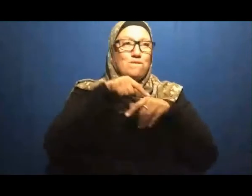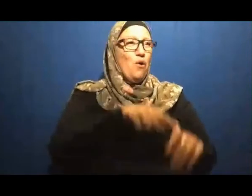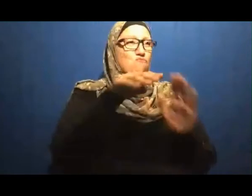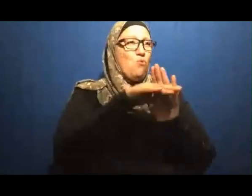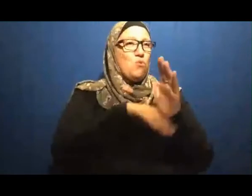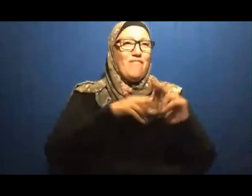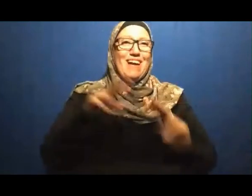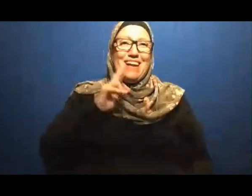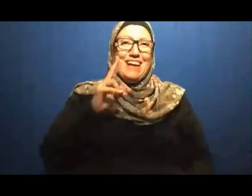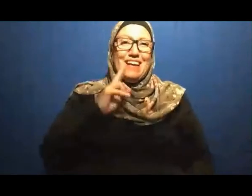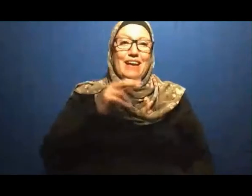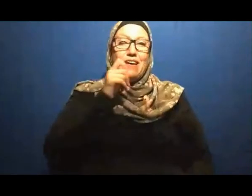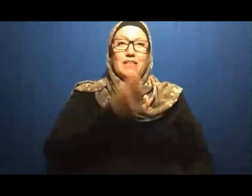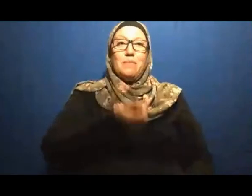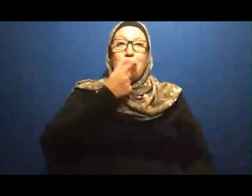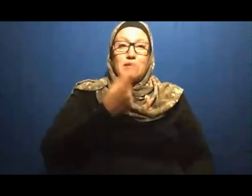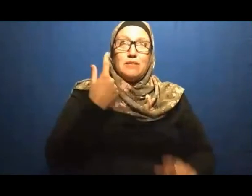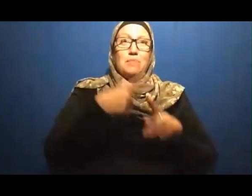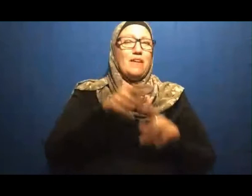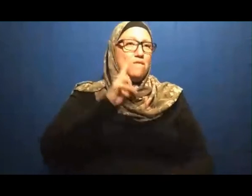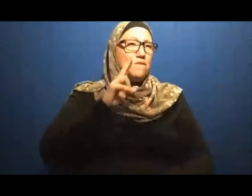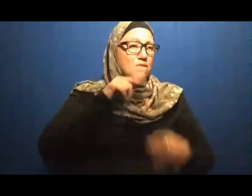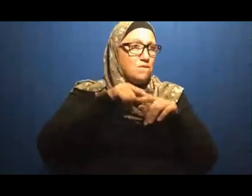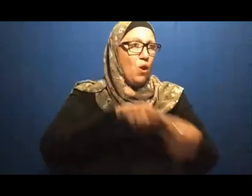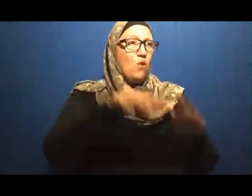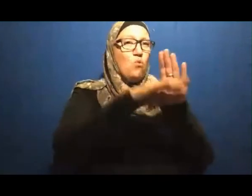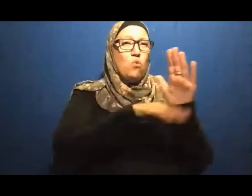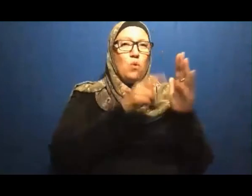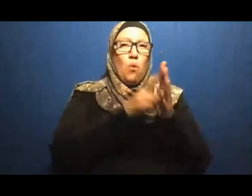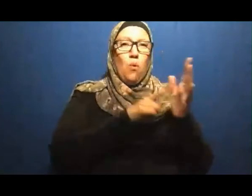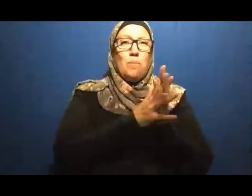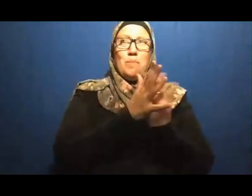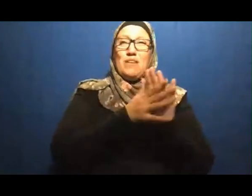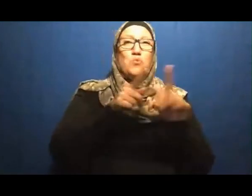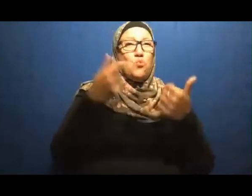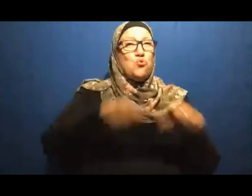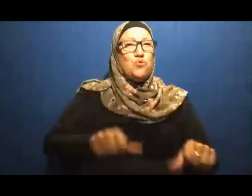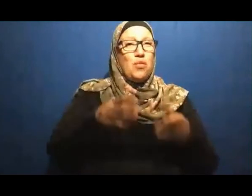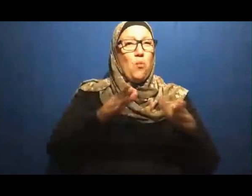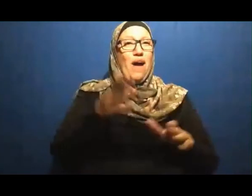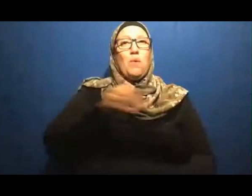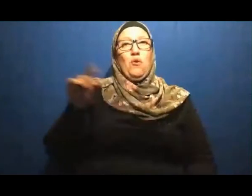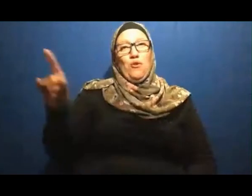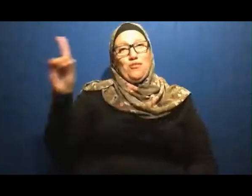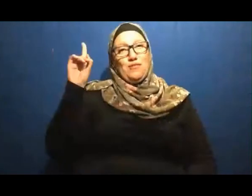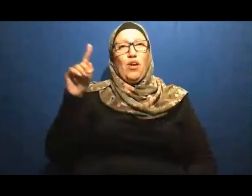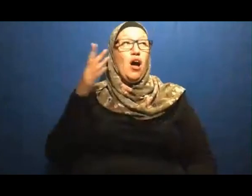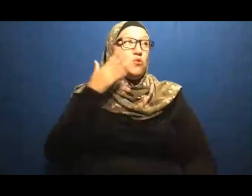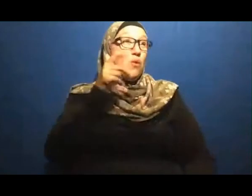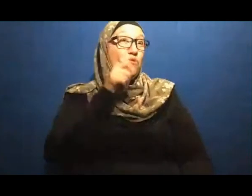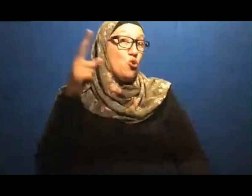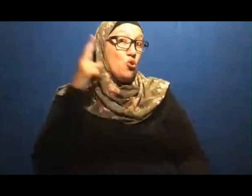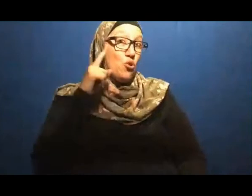in God Because you Are using Means Provided by God I don't Know if You've Heard of The story Whether True or Not But the Message Is important